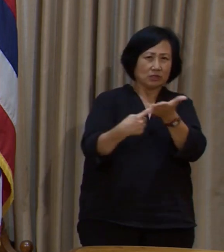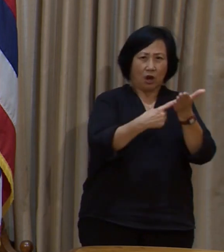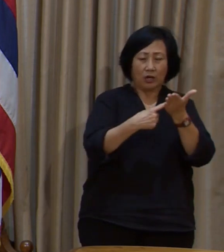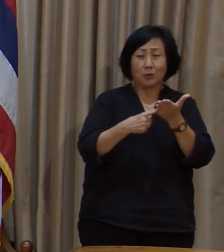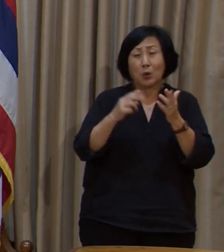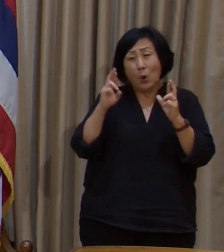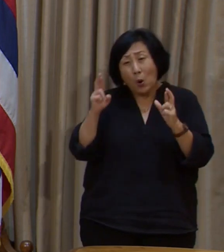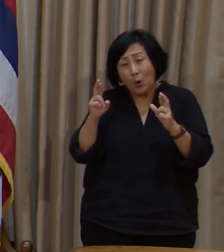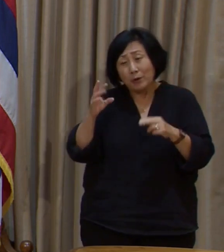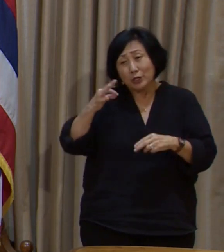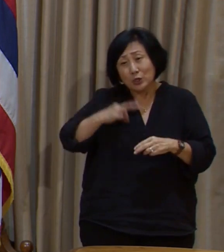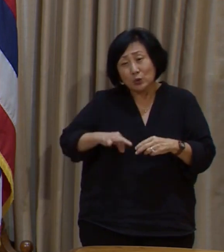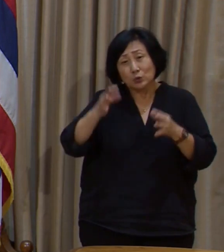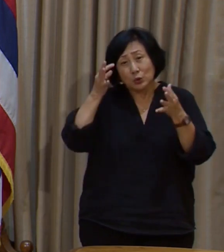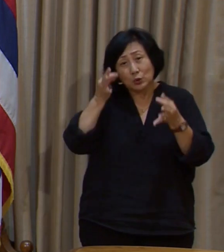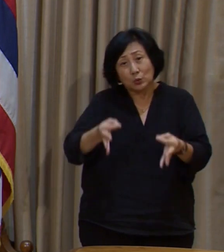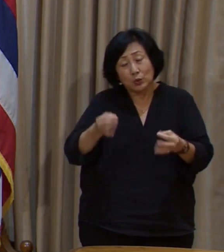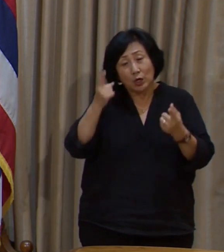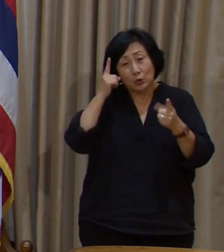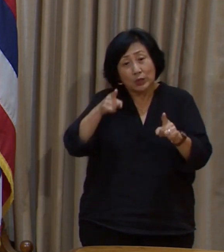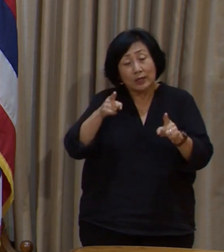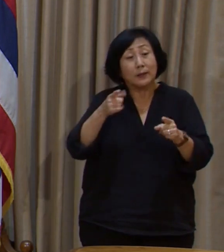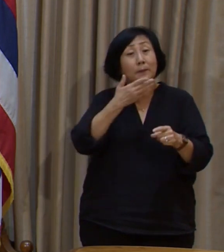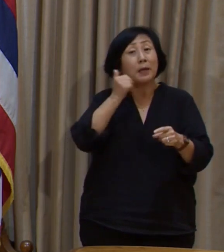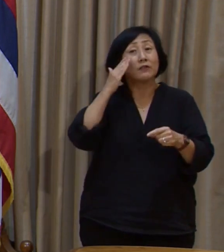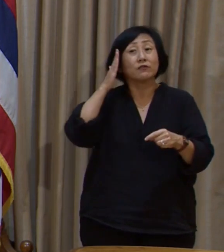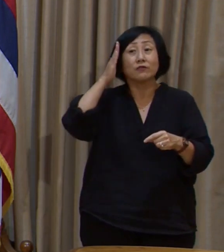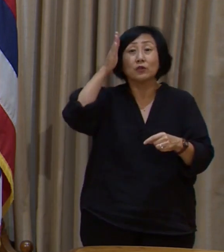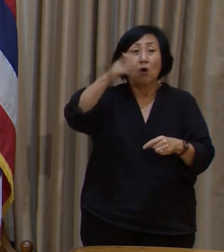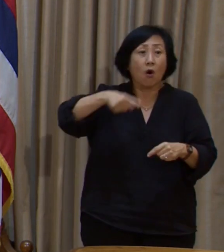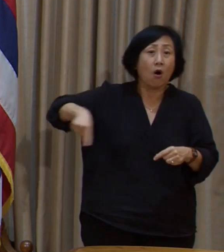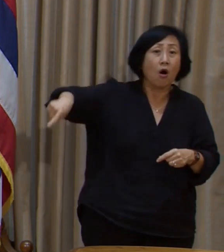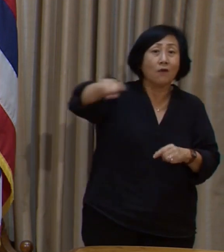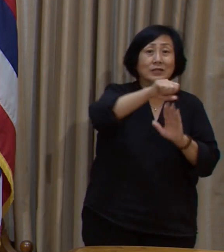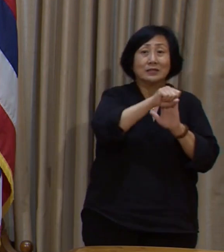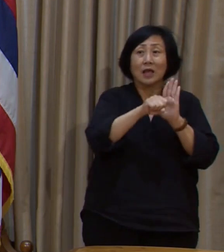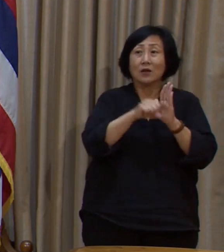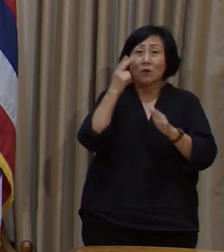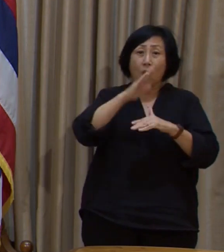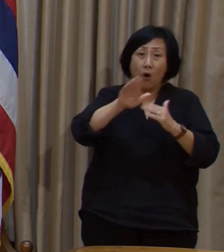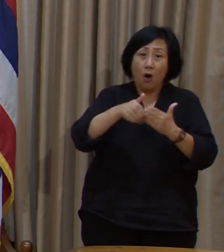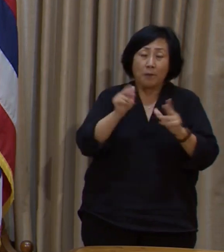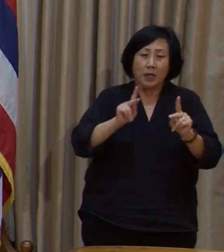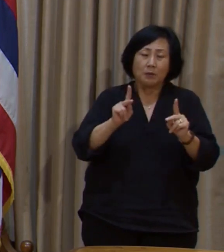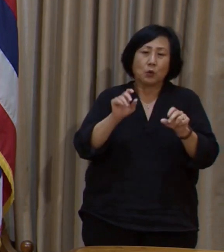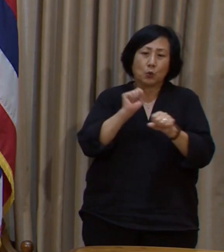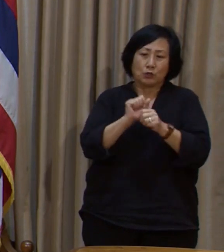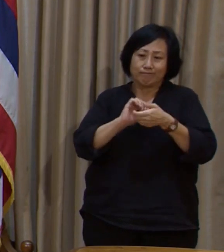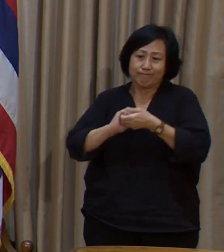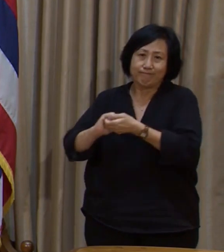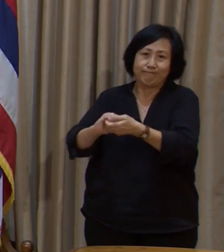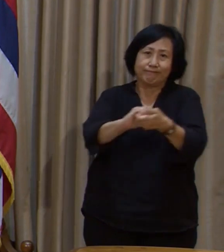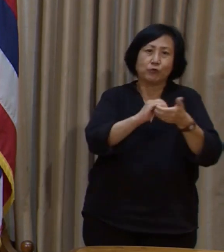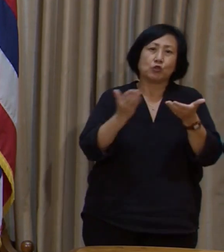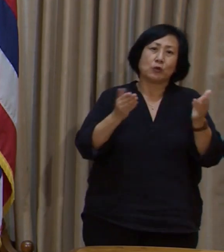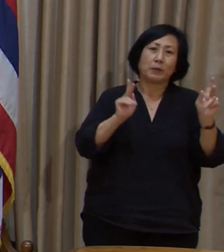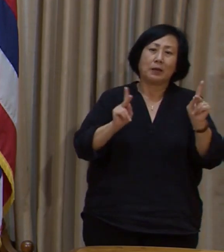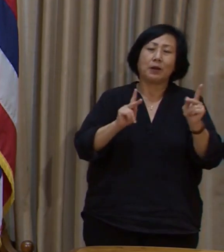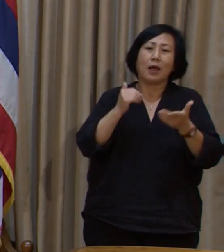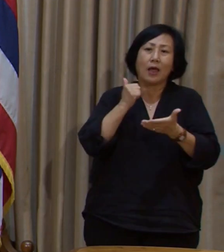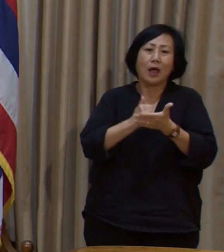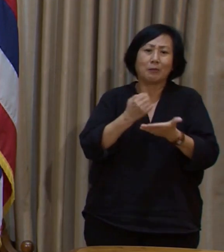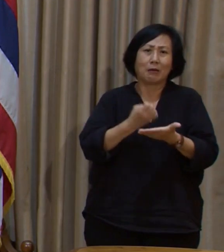that the best path forward for all of us is to work together to serve the people and help